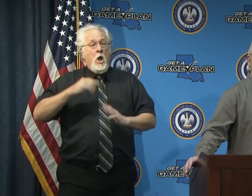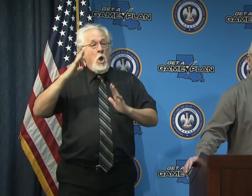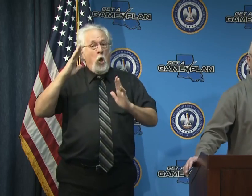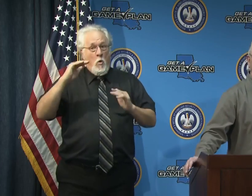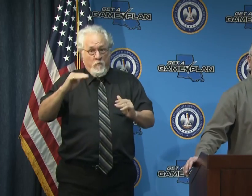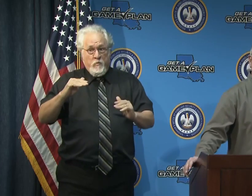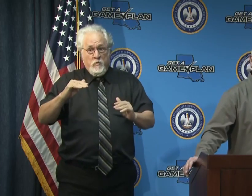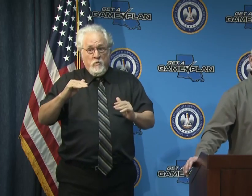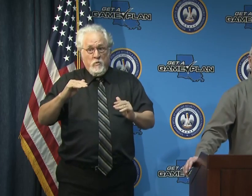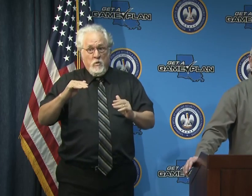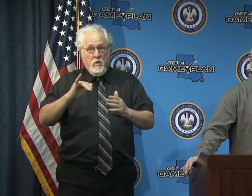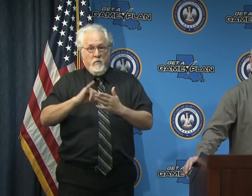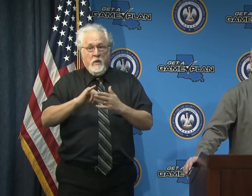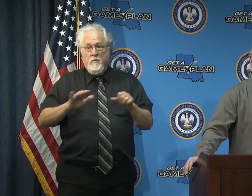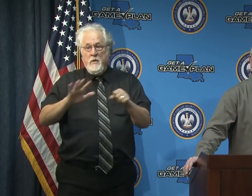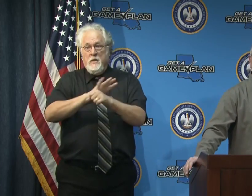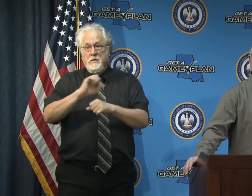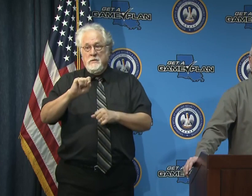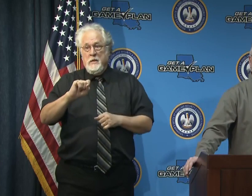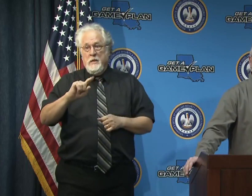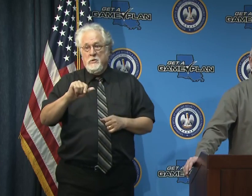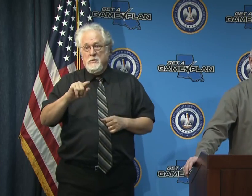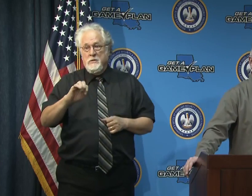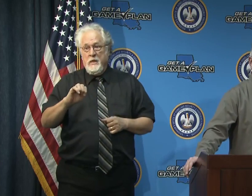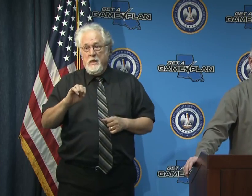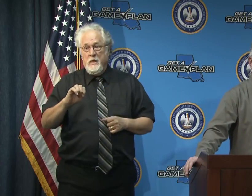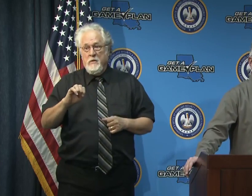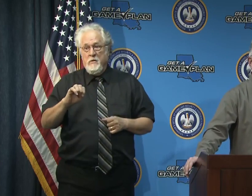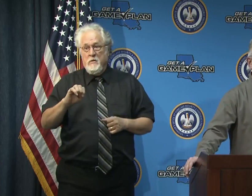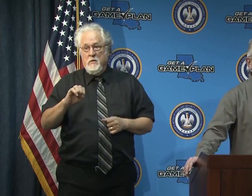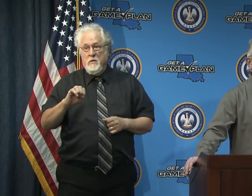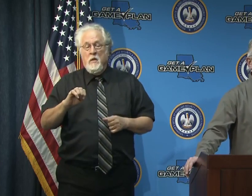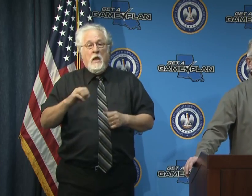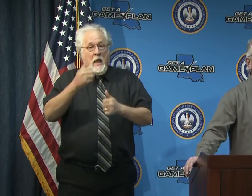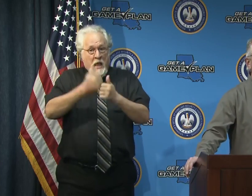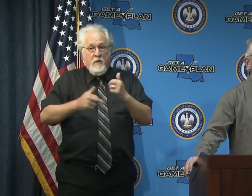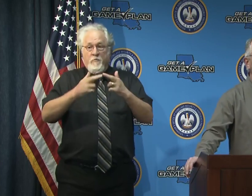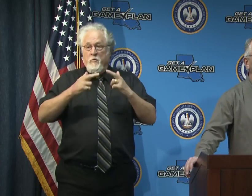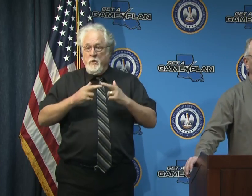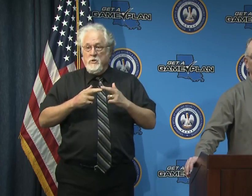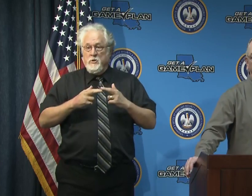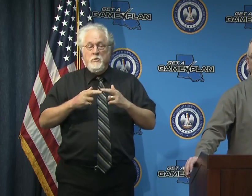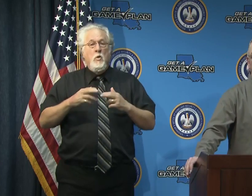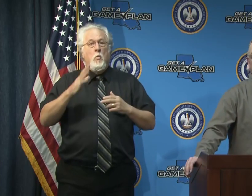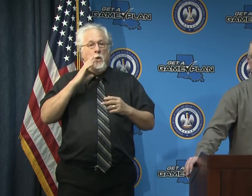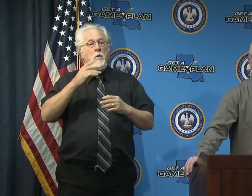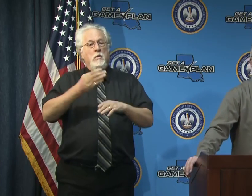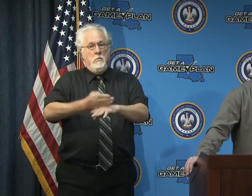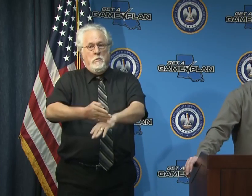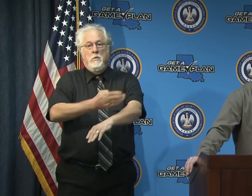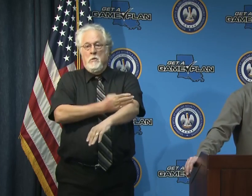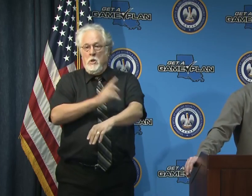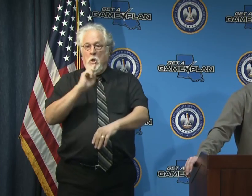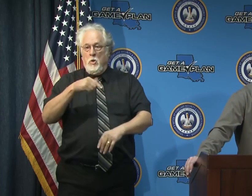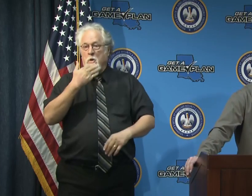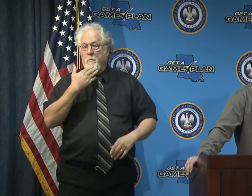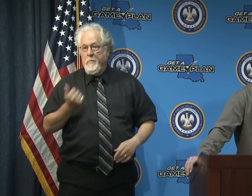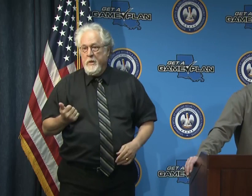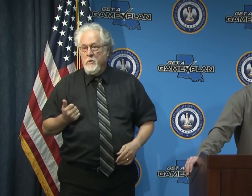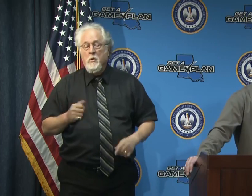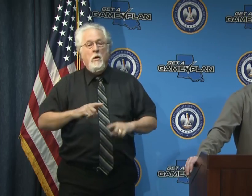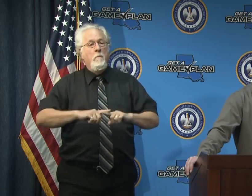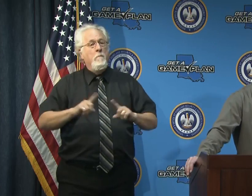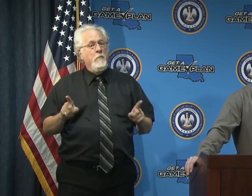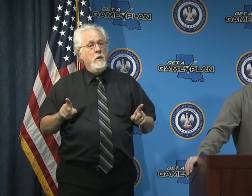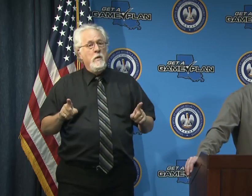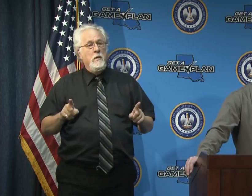that that uh that the entire state uh by every region and the state as a whole will look better but it is it is